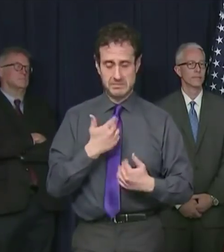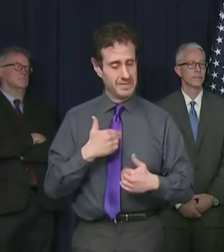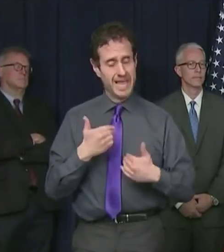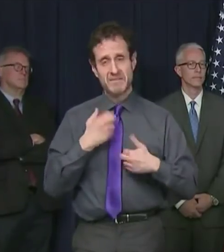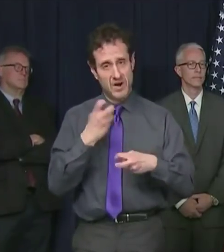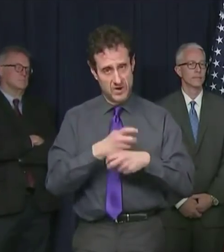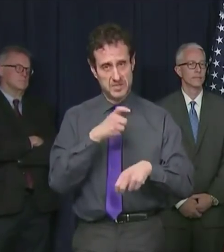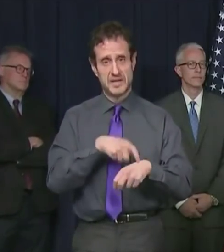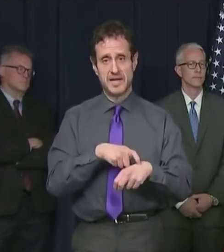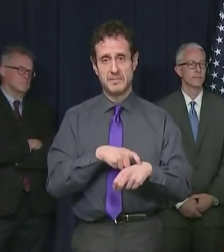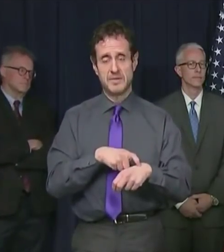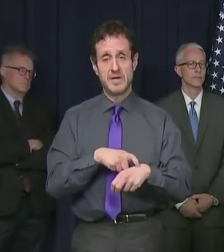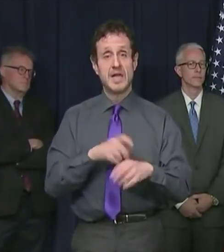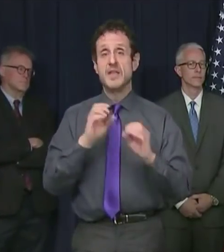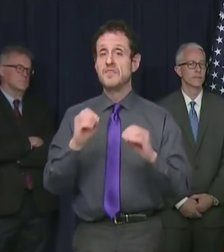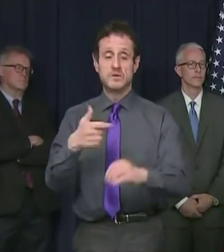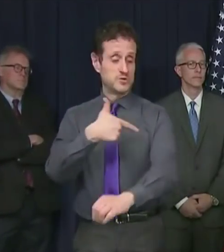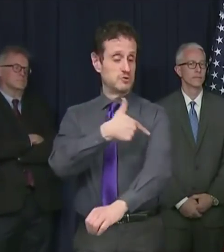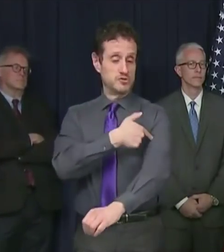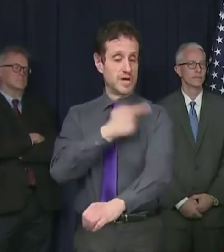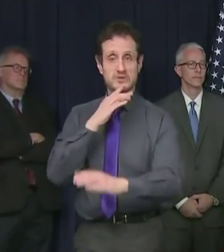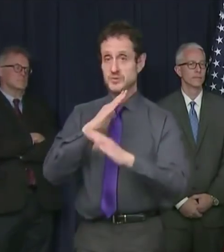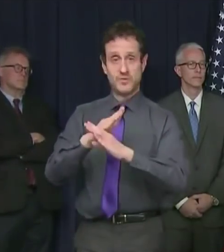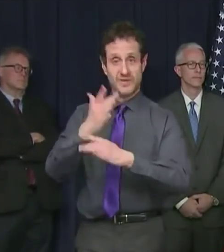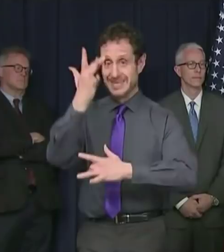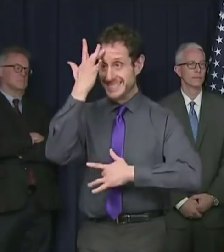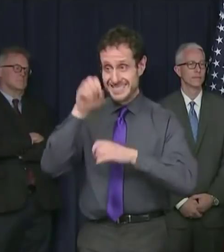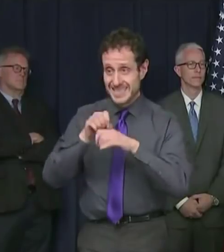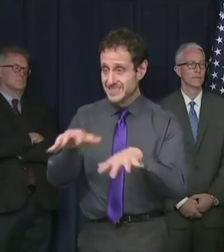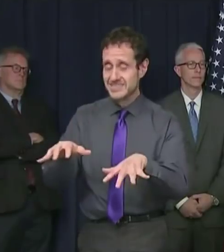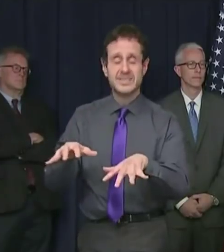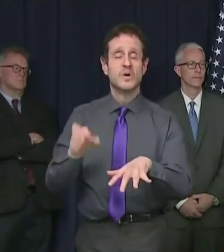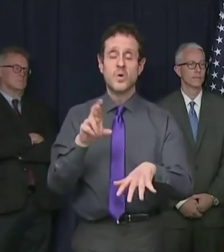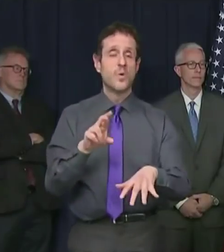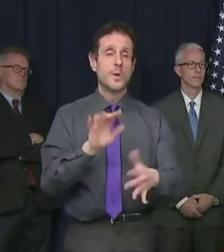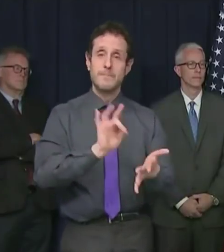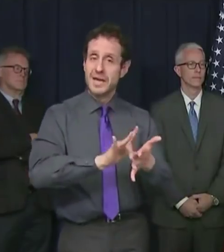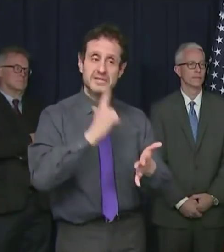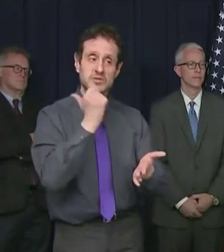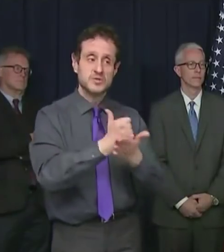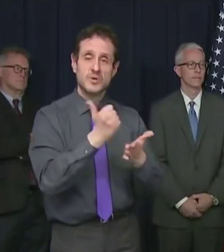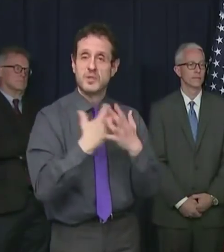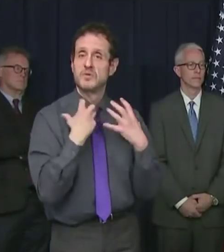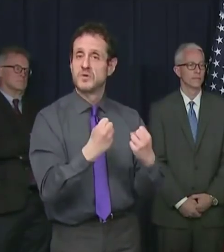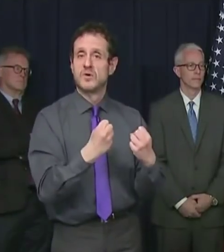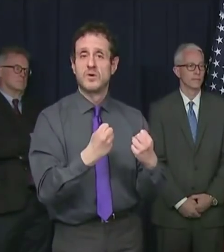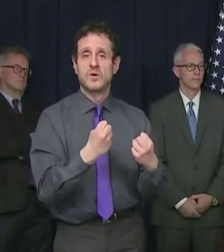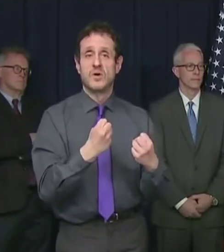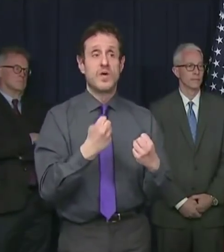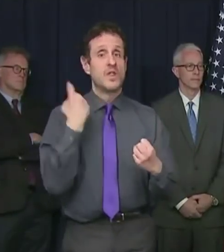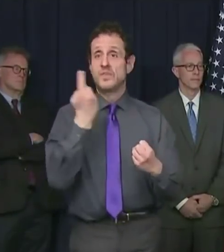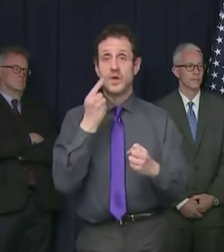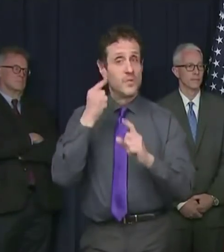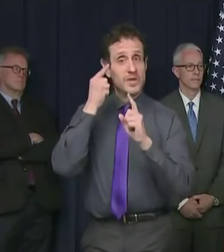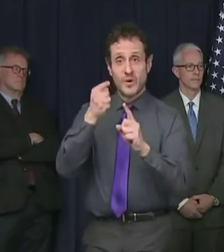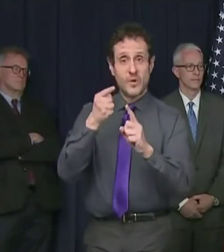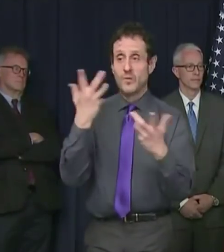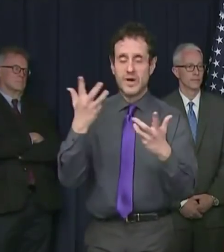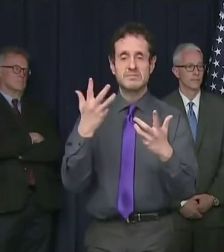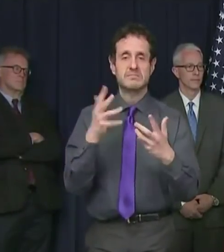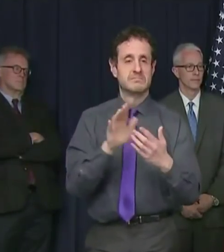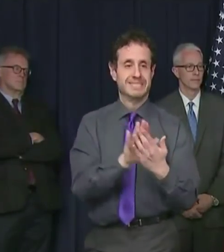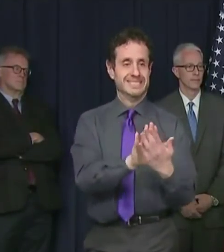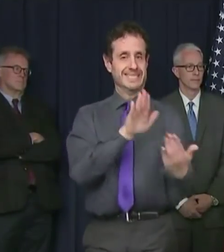available antiviral to help stem the tide. All we have to slow the spread is distance, social distance